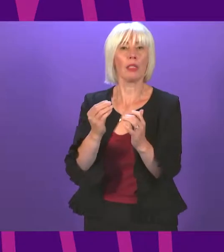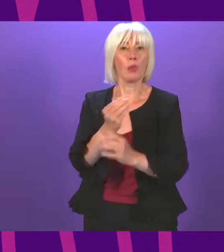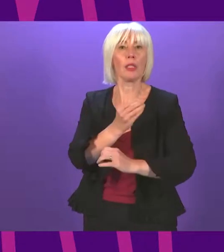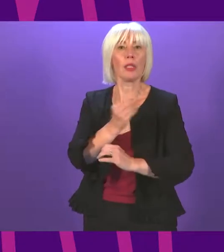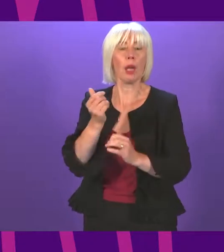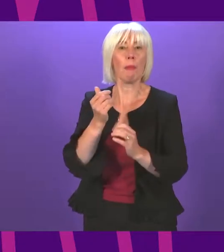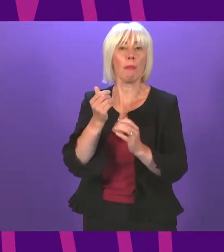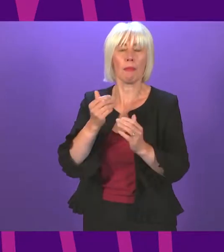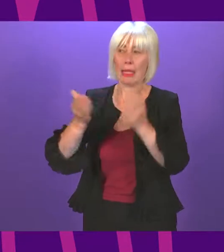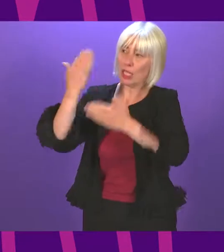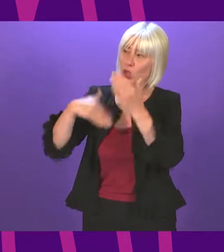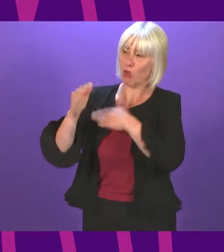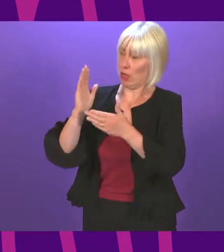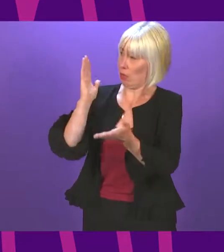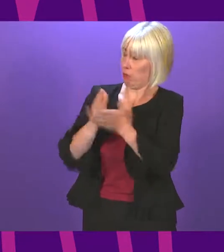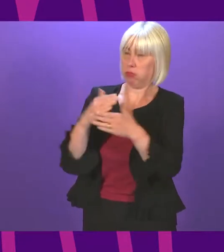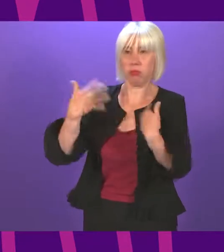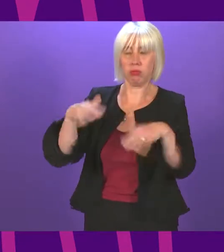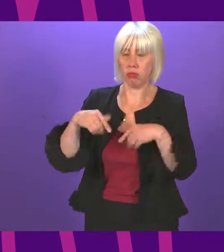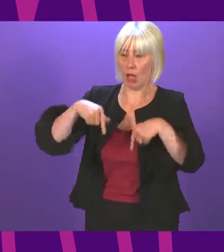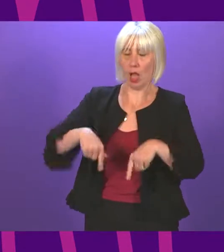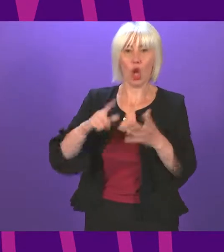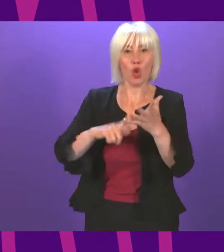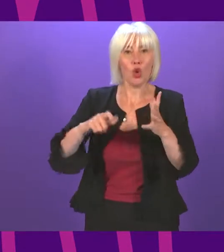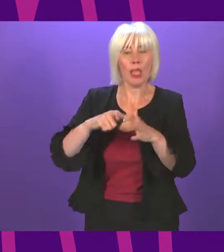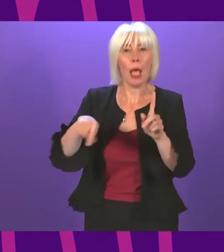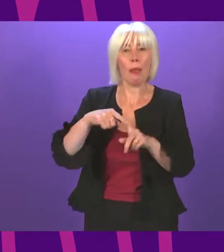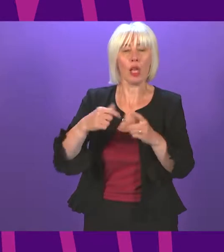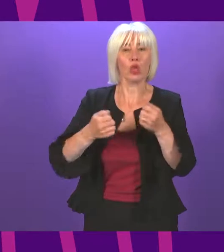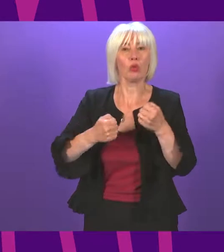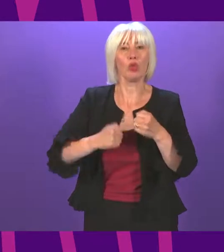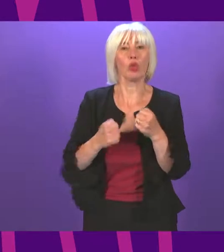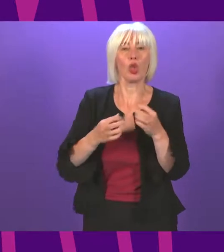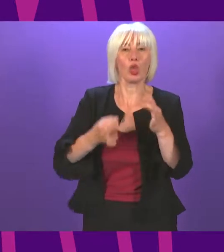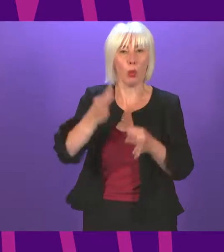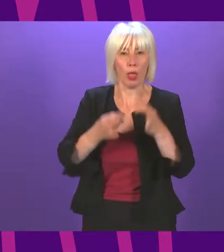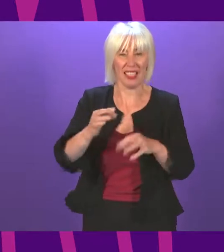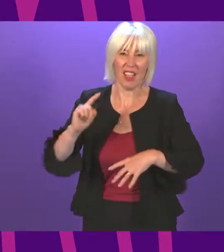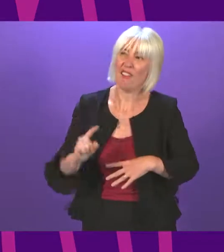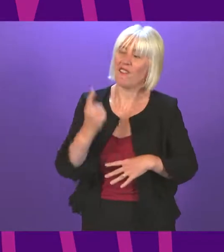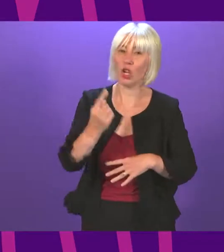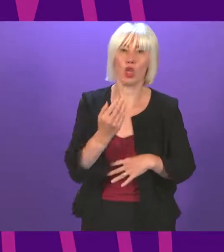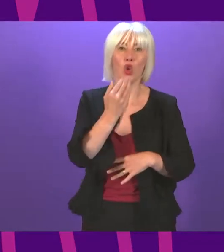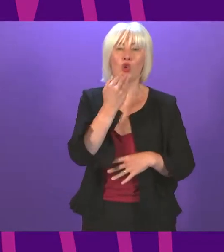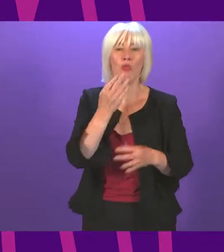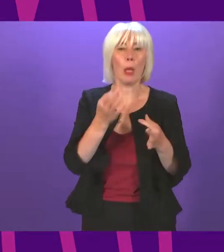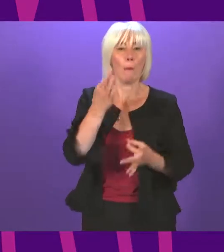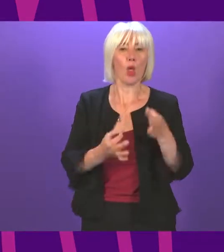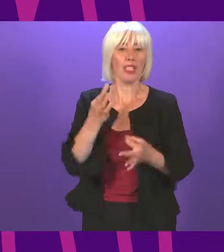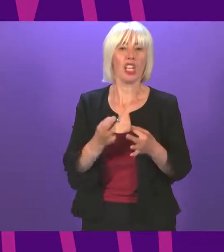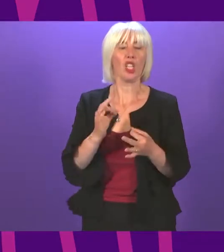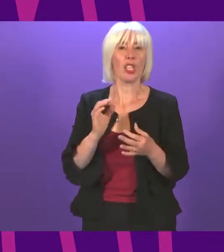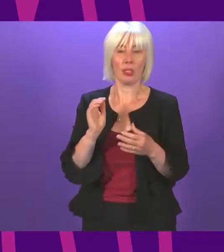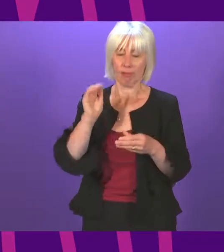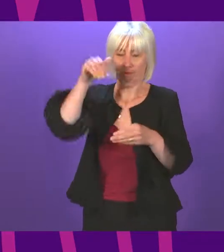just in Scottish politics, but across the UK as a whole. This will be the first time that green politicians have entered national